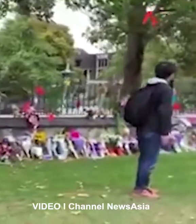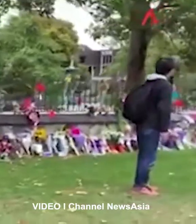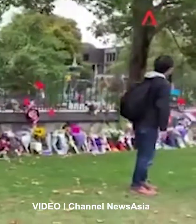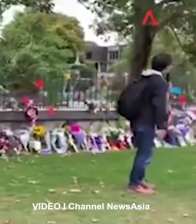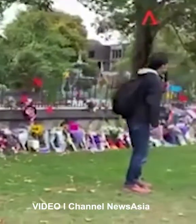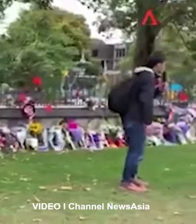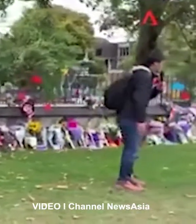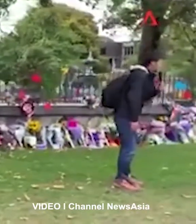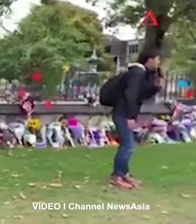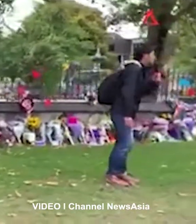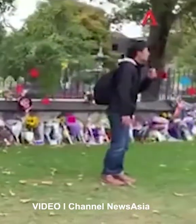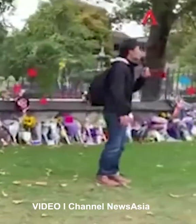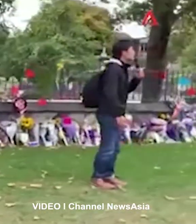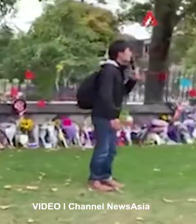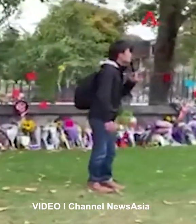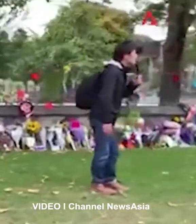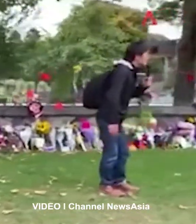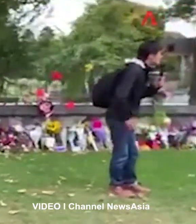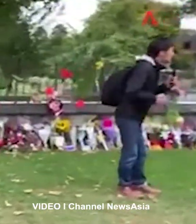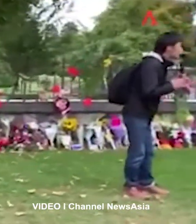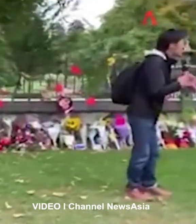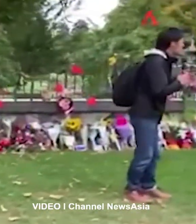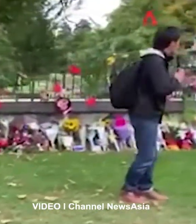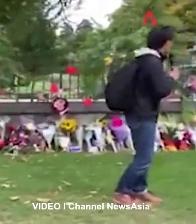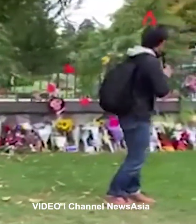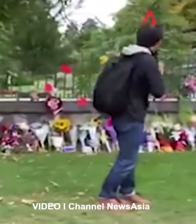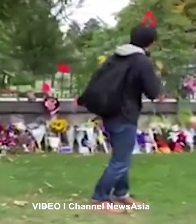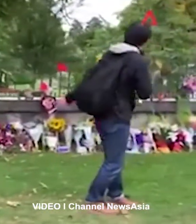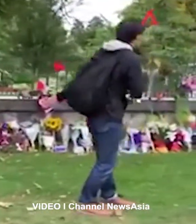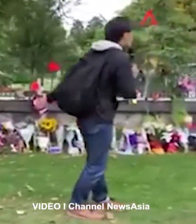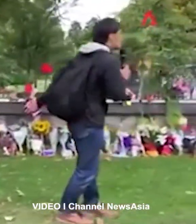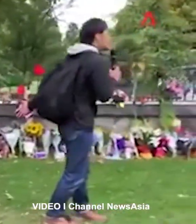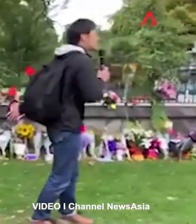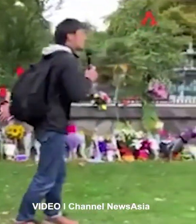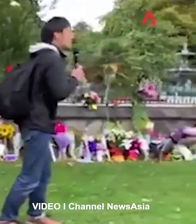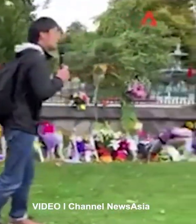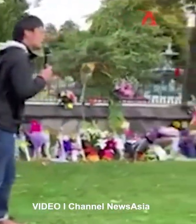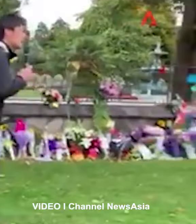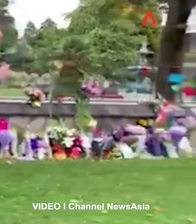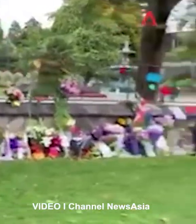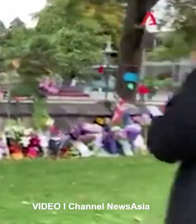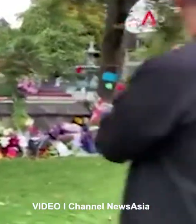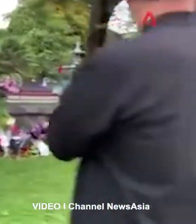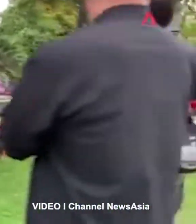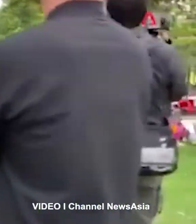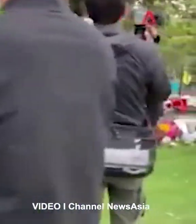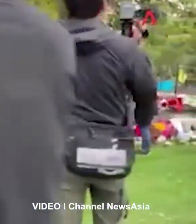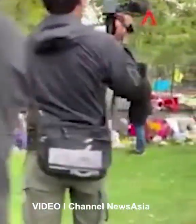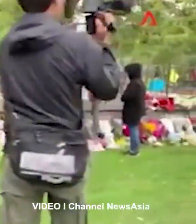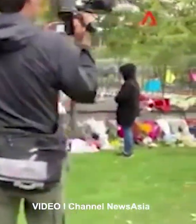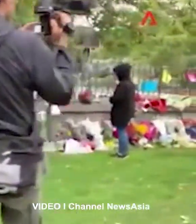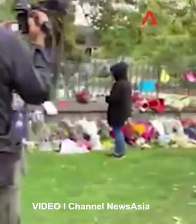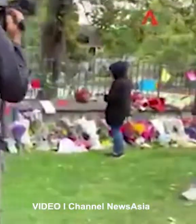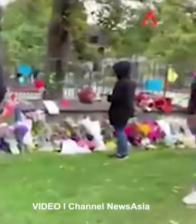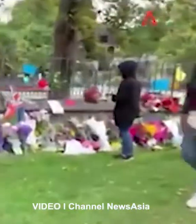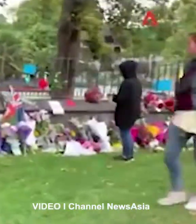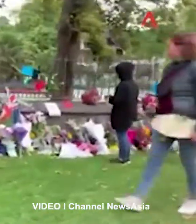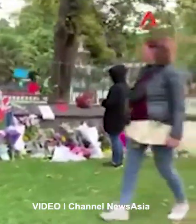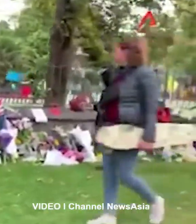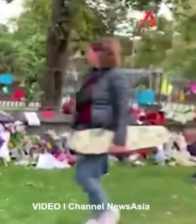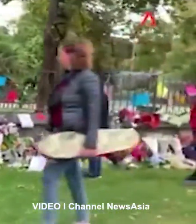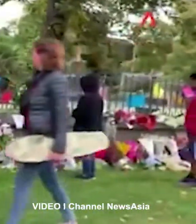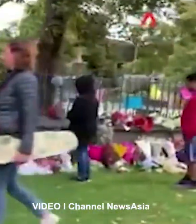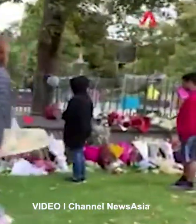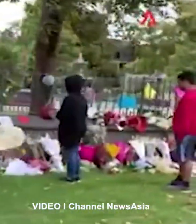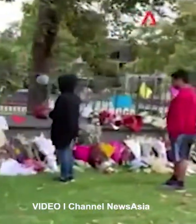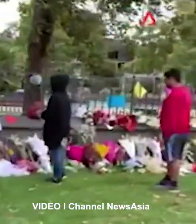the investigation. But there is no information to suggest that person is linked to the attacks. As the police